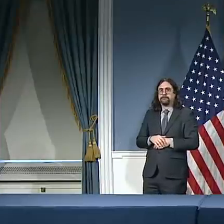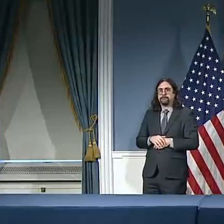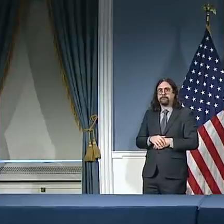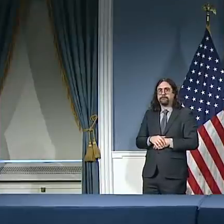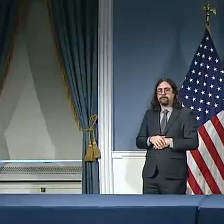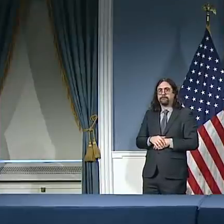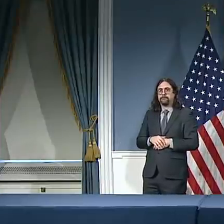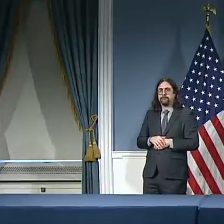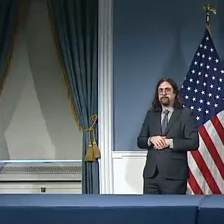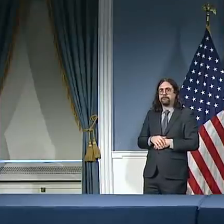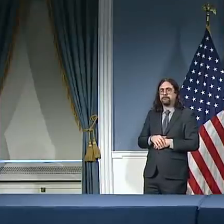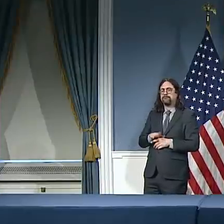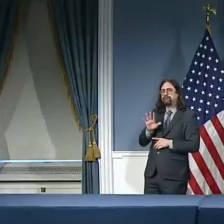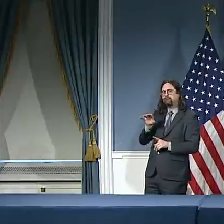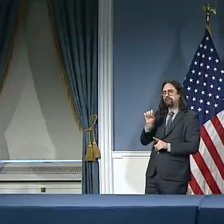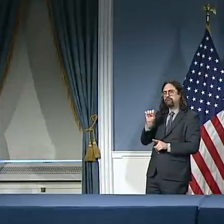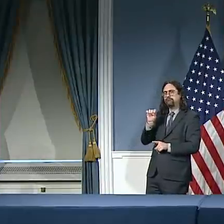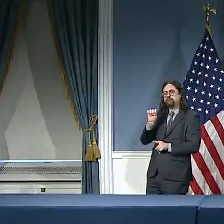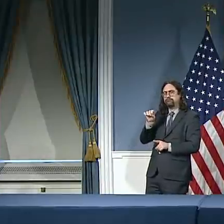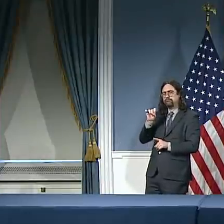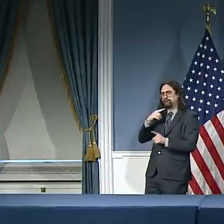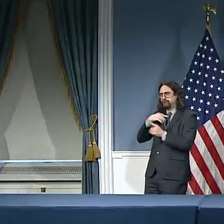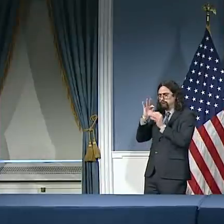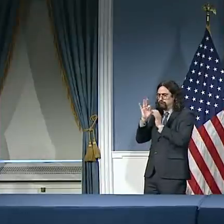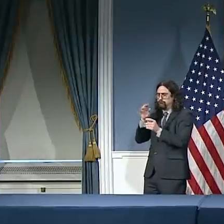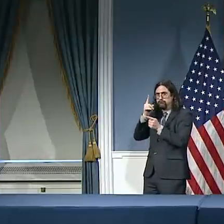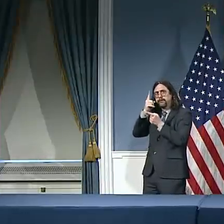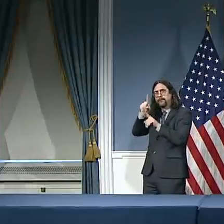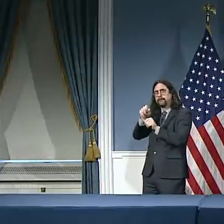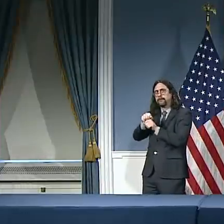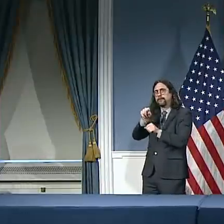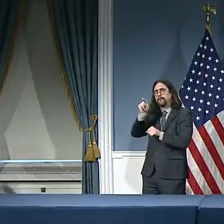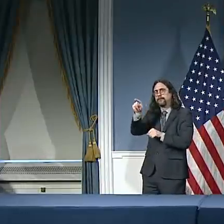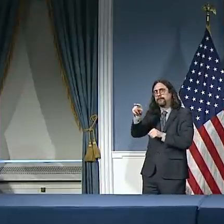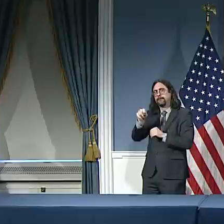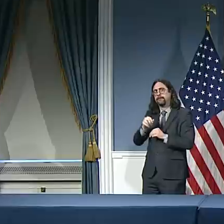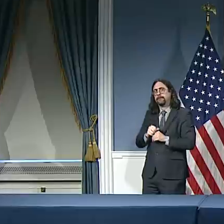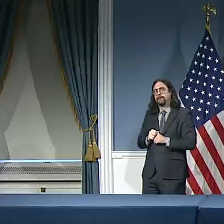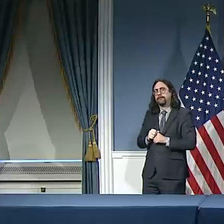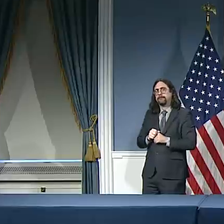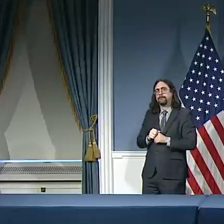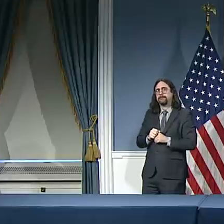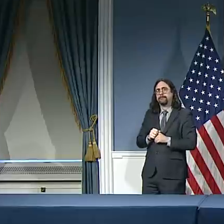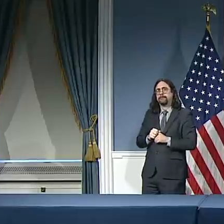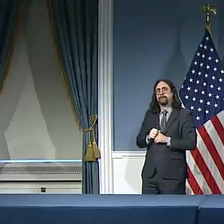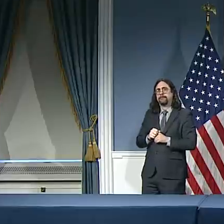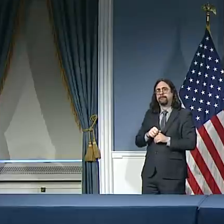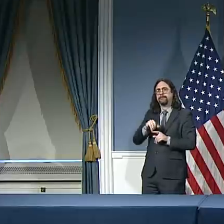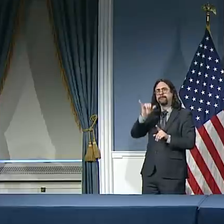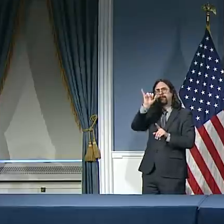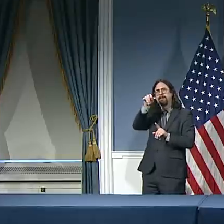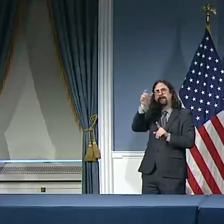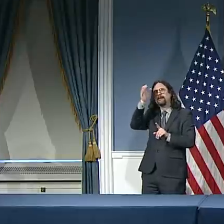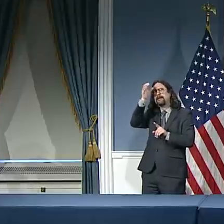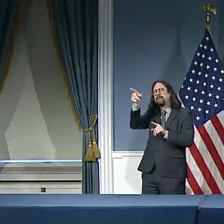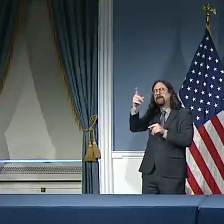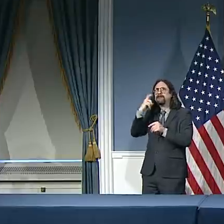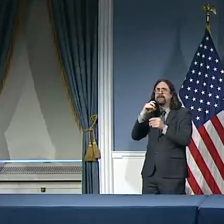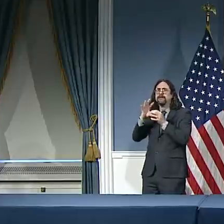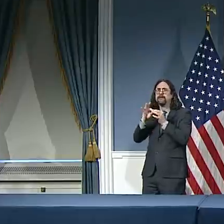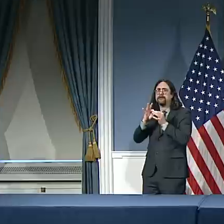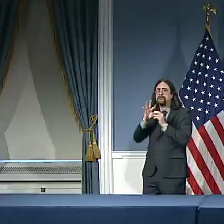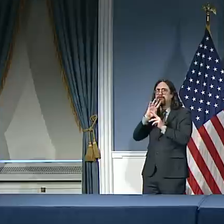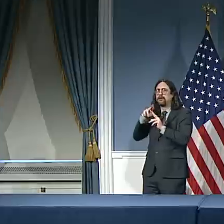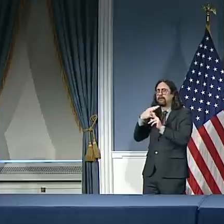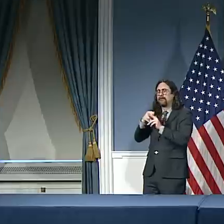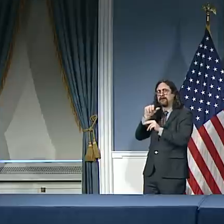that was in place before this crisis. Certainly, this crisis is a challenge for all of us in